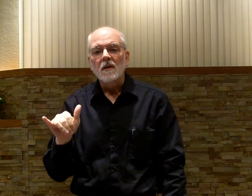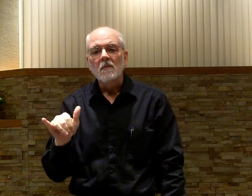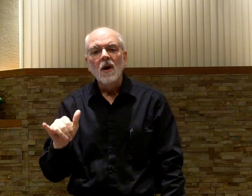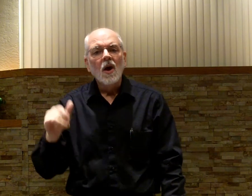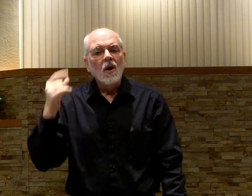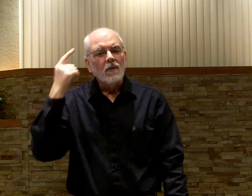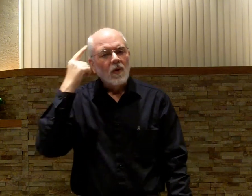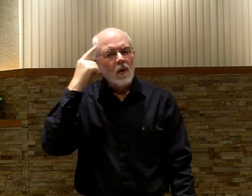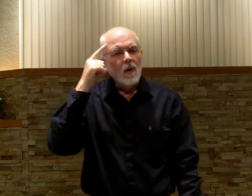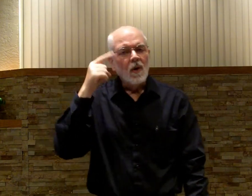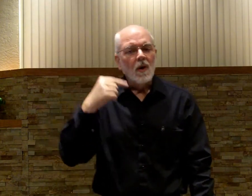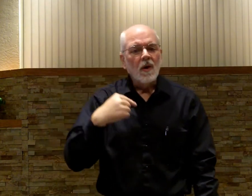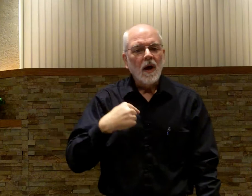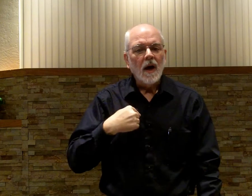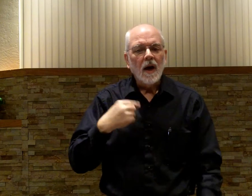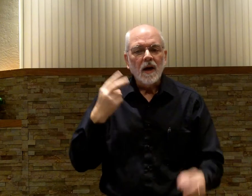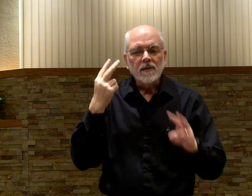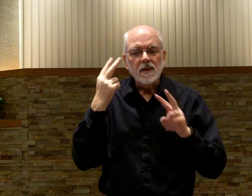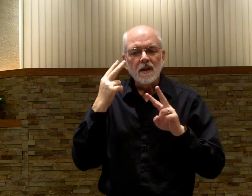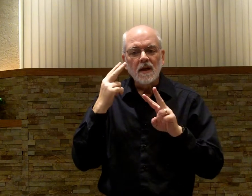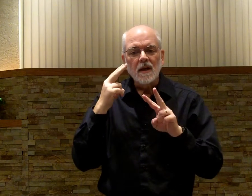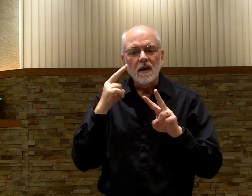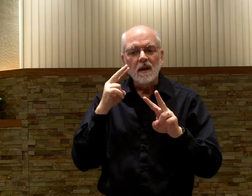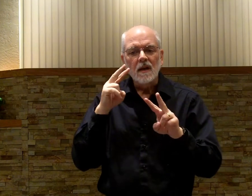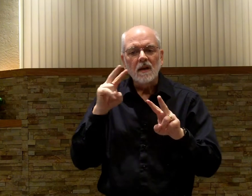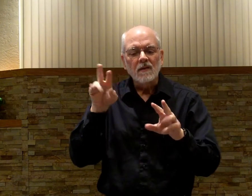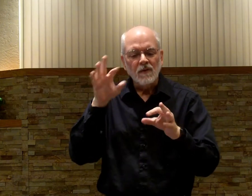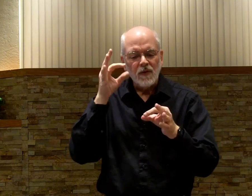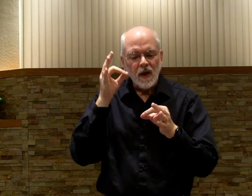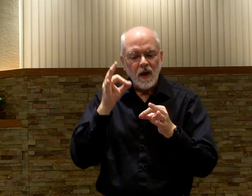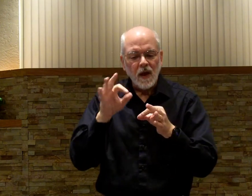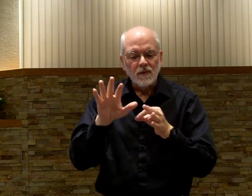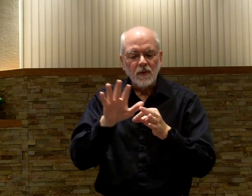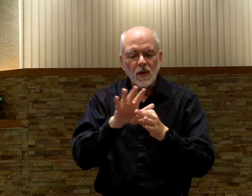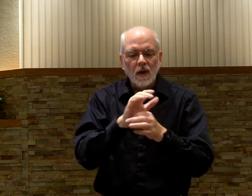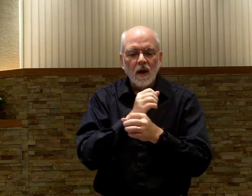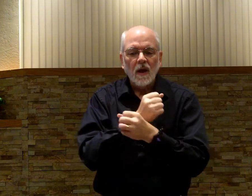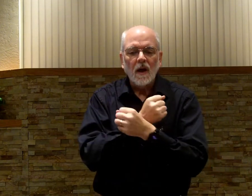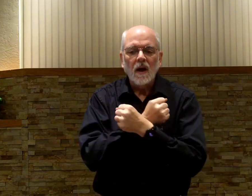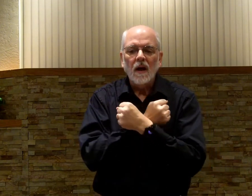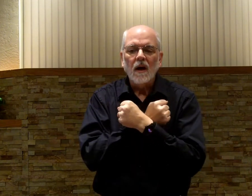For I've seen Faithful Love,